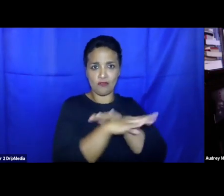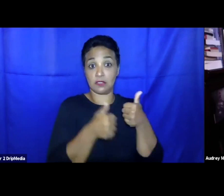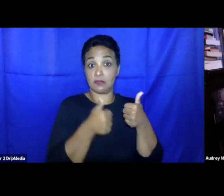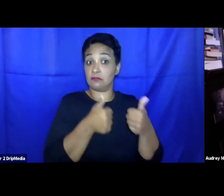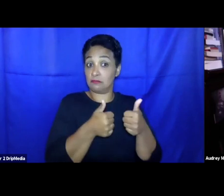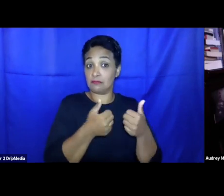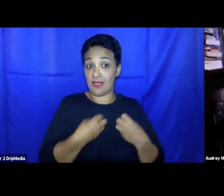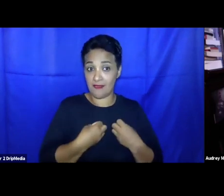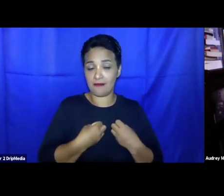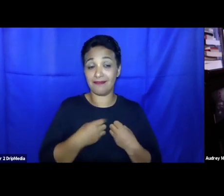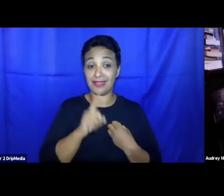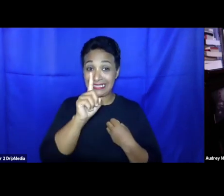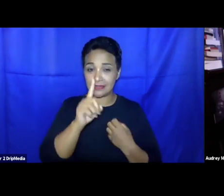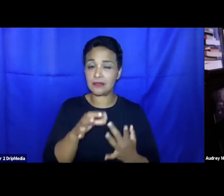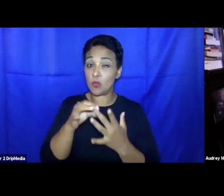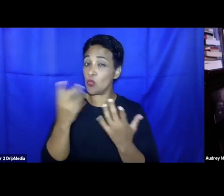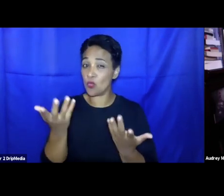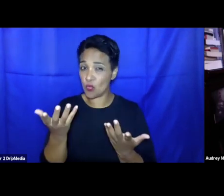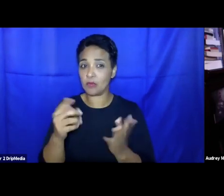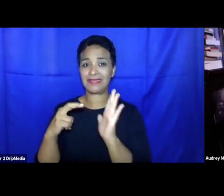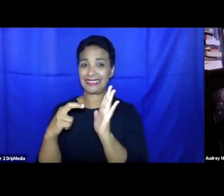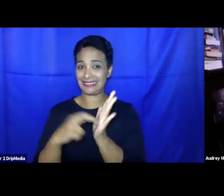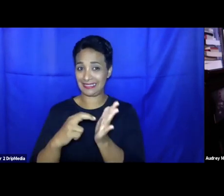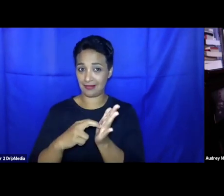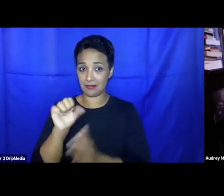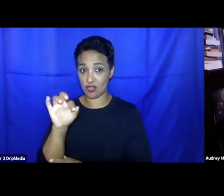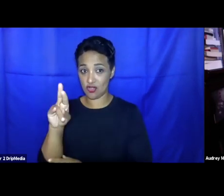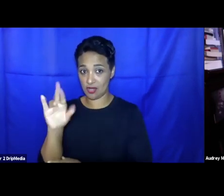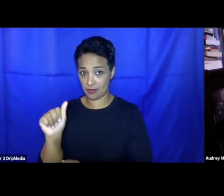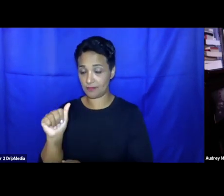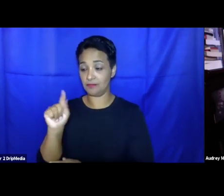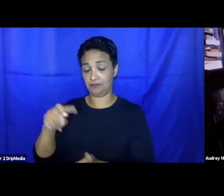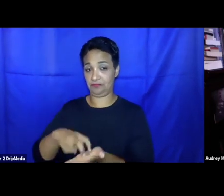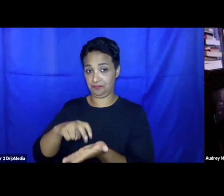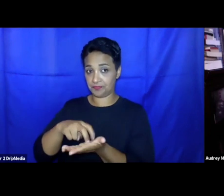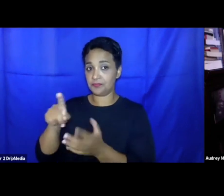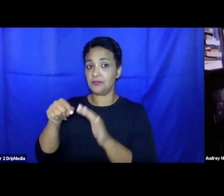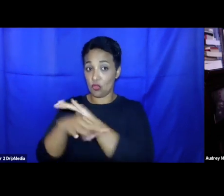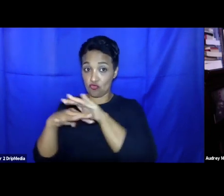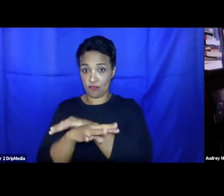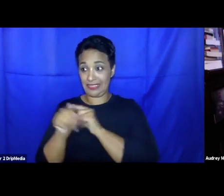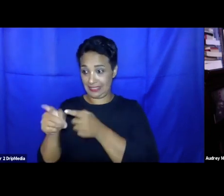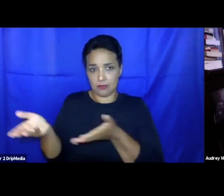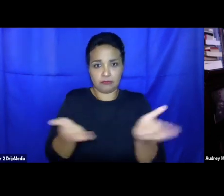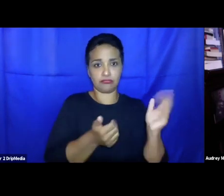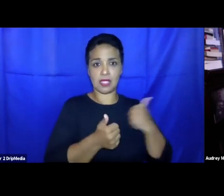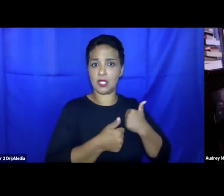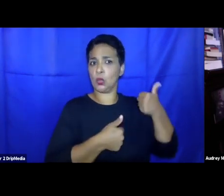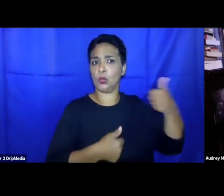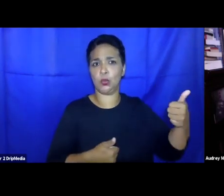refugees. I want to close by just injecting two cautionary notes into that celebration of